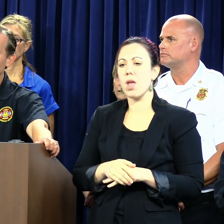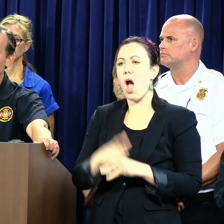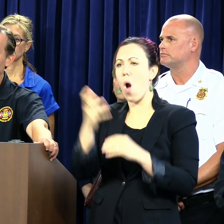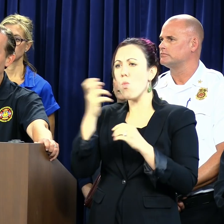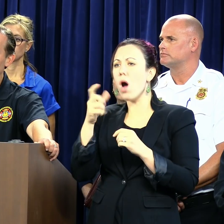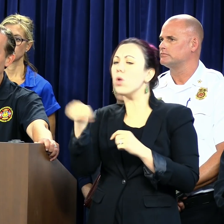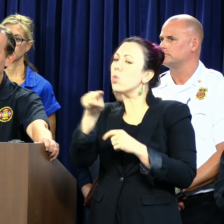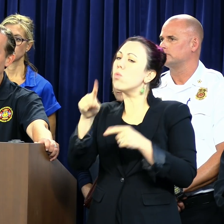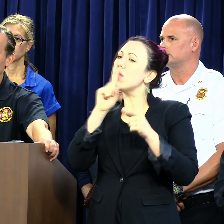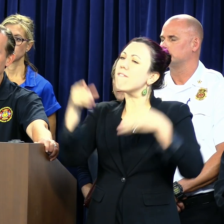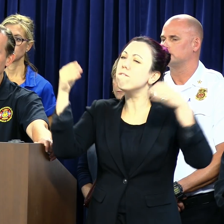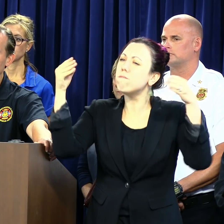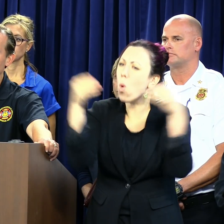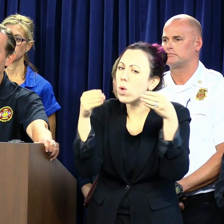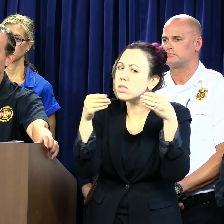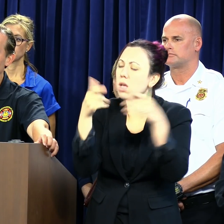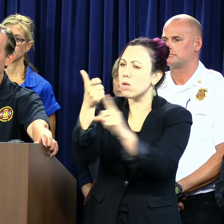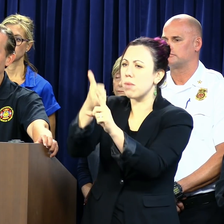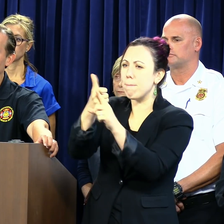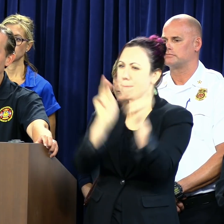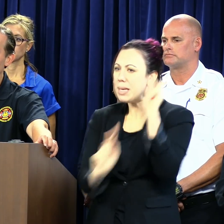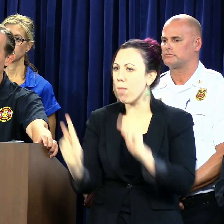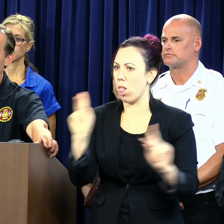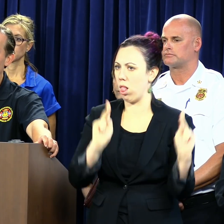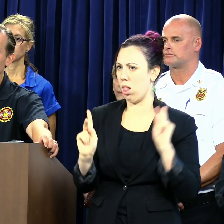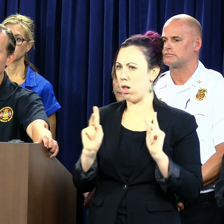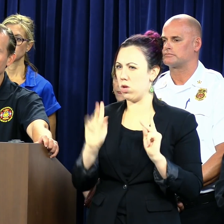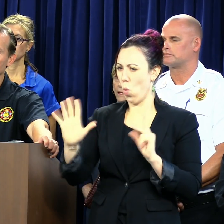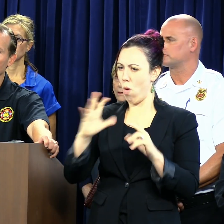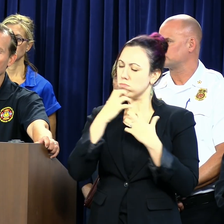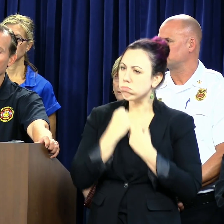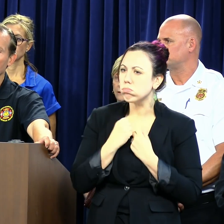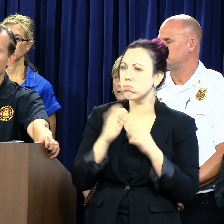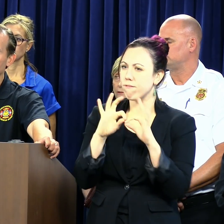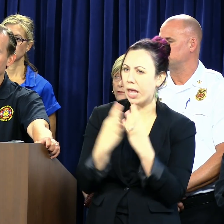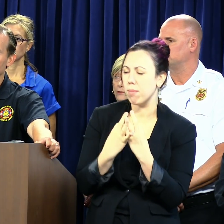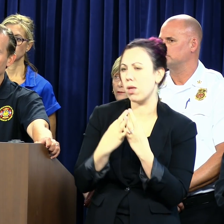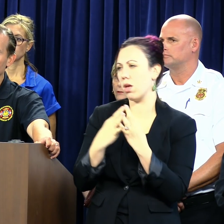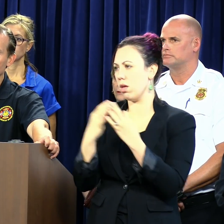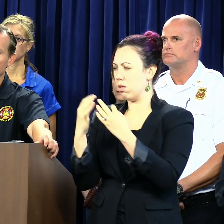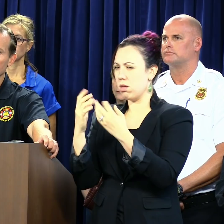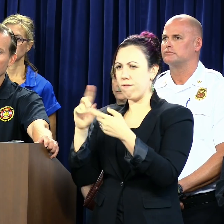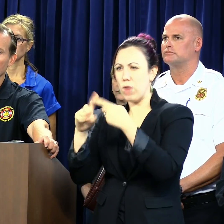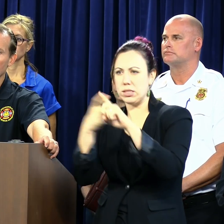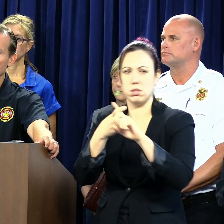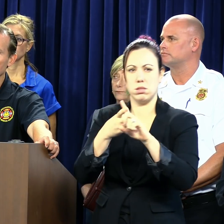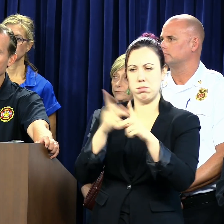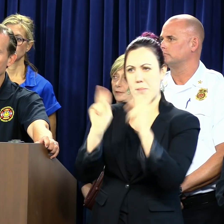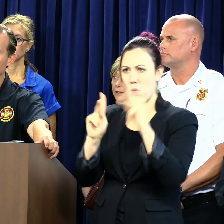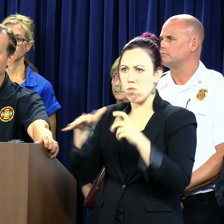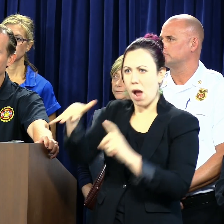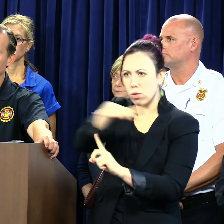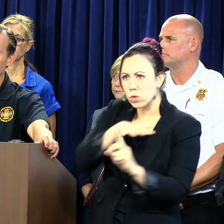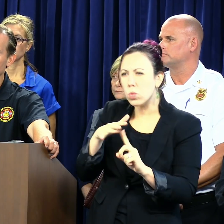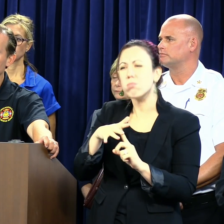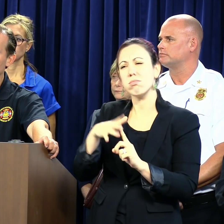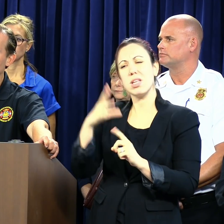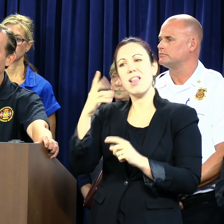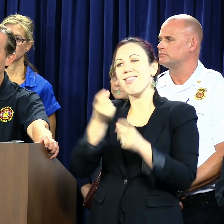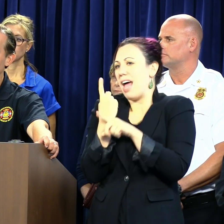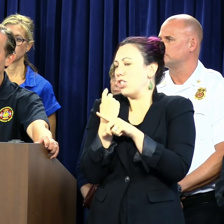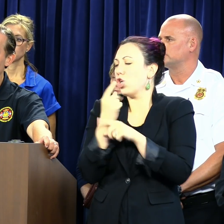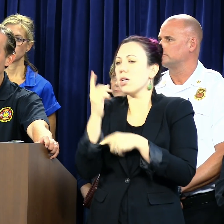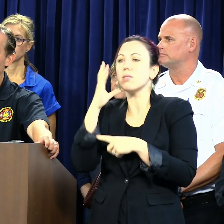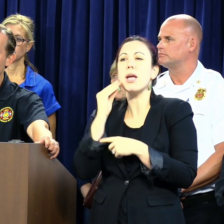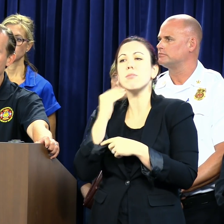be concerned about themselves, their loved ones, and their neighbors. I mean, look, we went through this a year ago, and it's easy to forget. The most